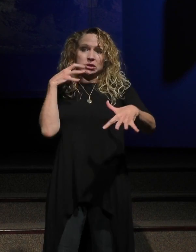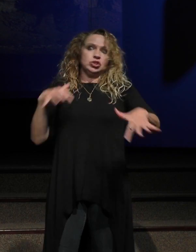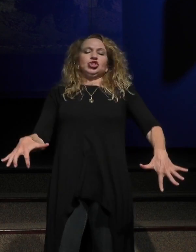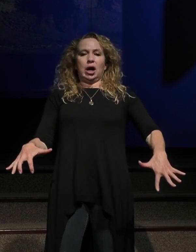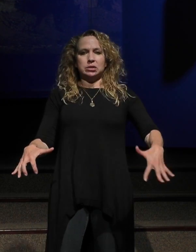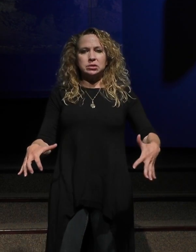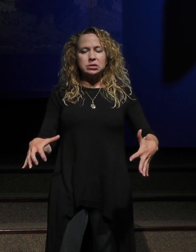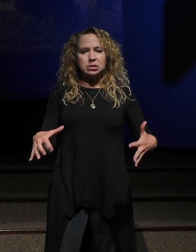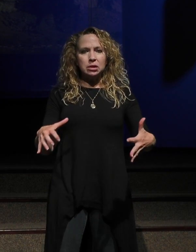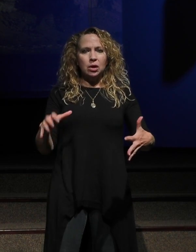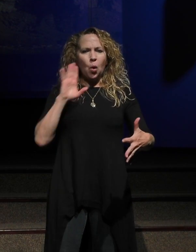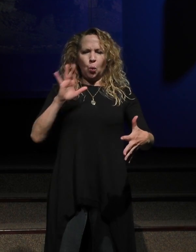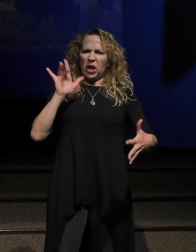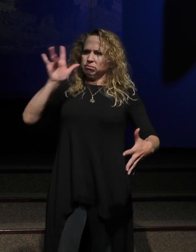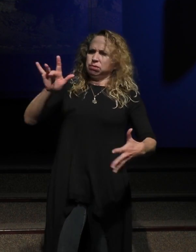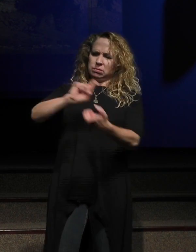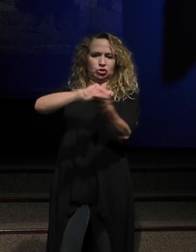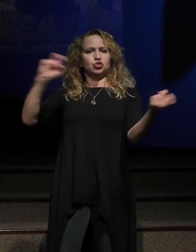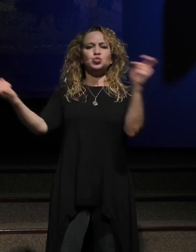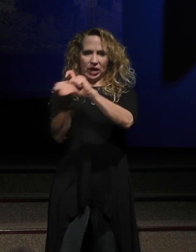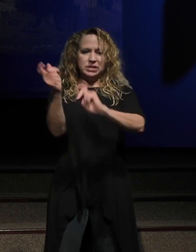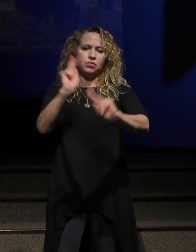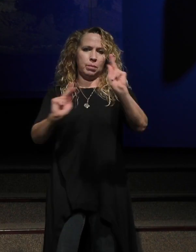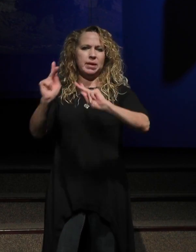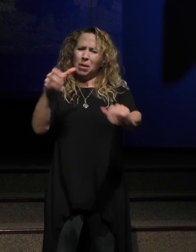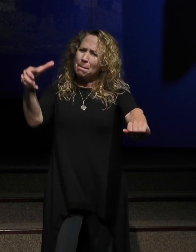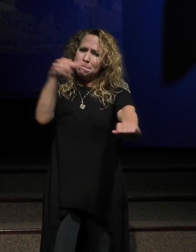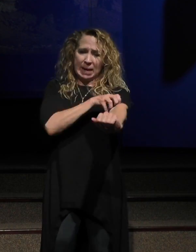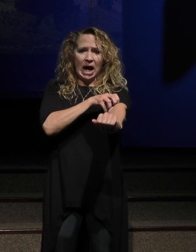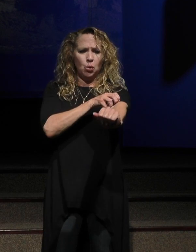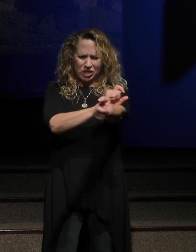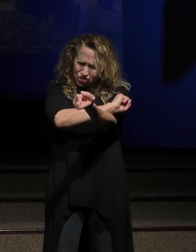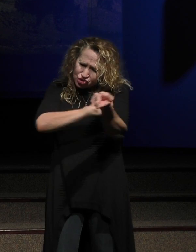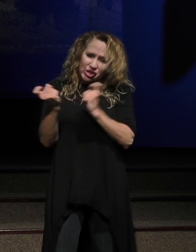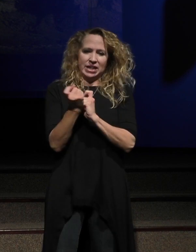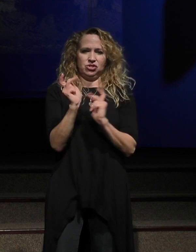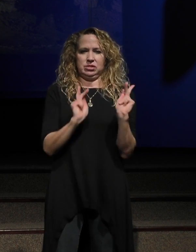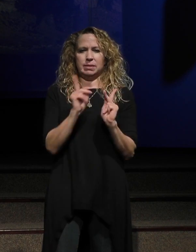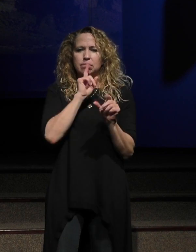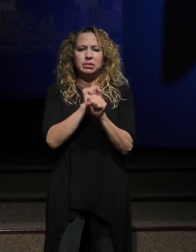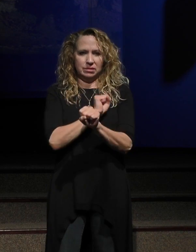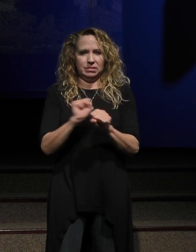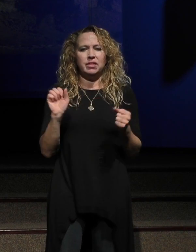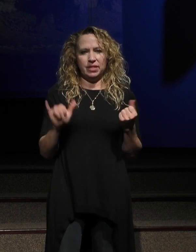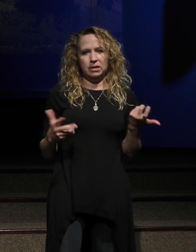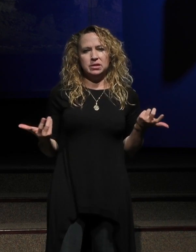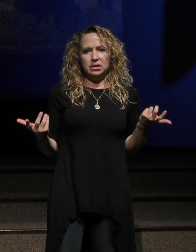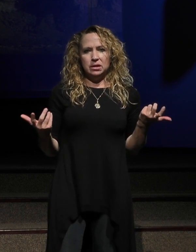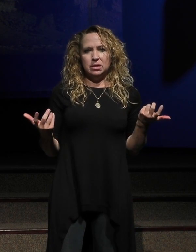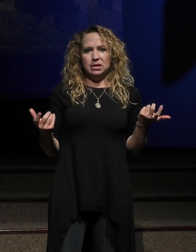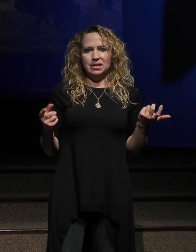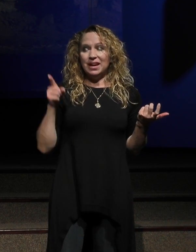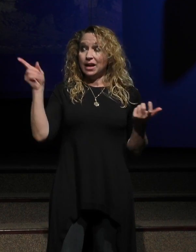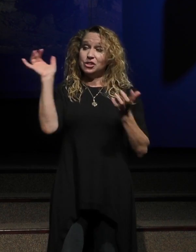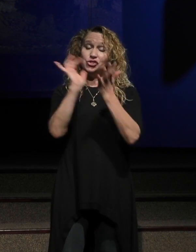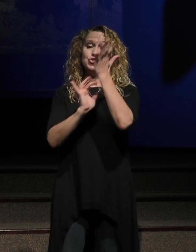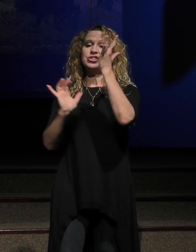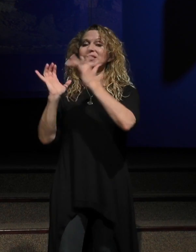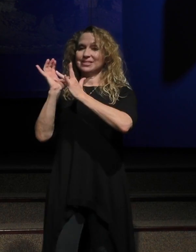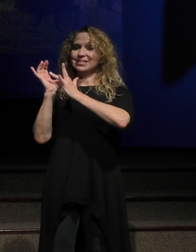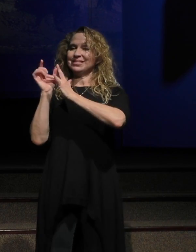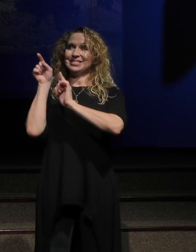power transforms you. hear me on this. Power changes you. And Jesus delivers